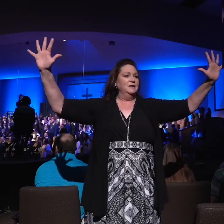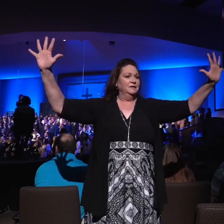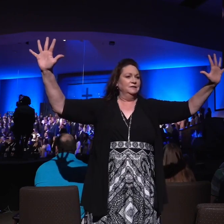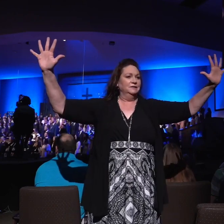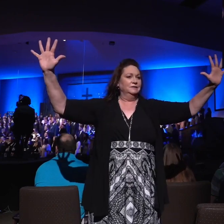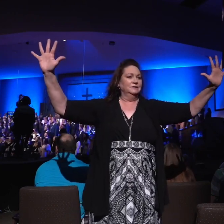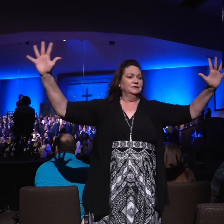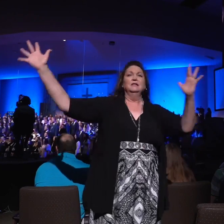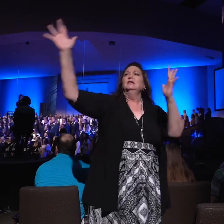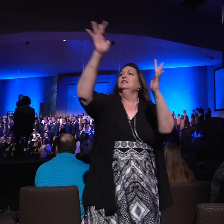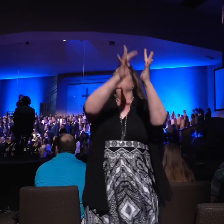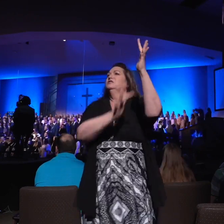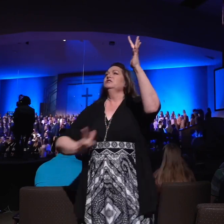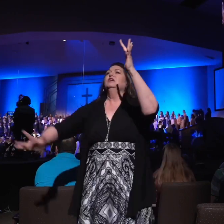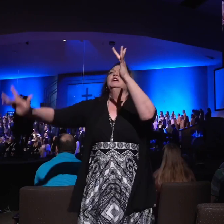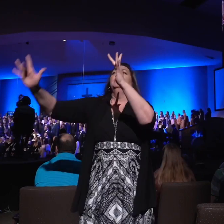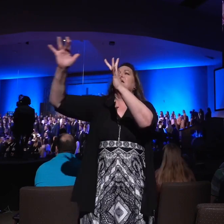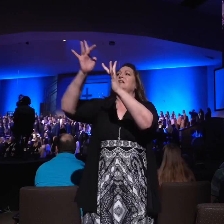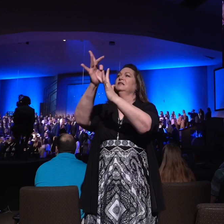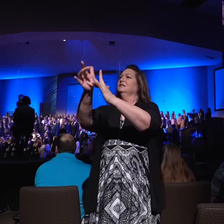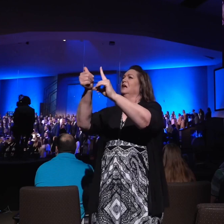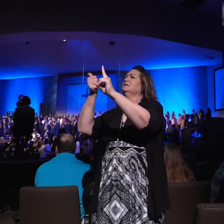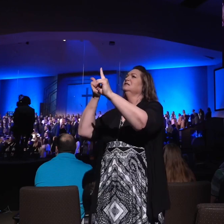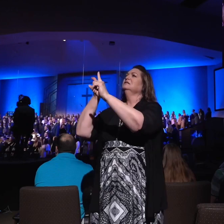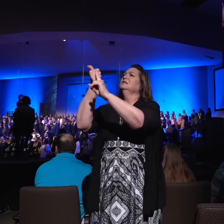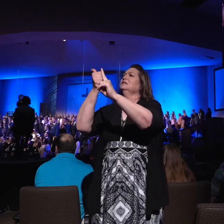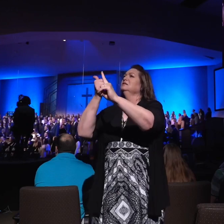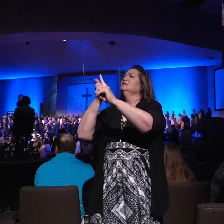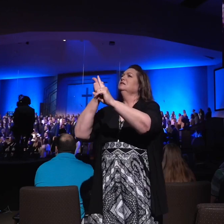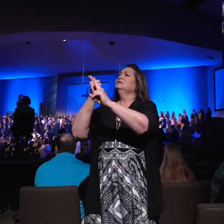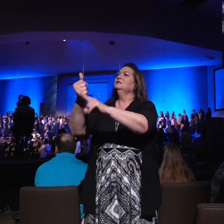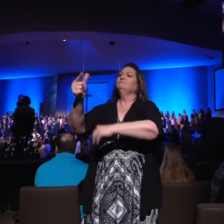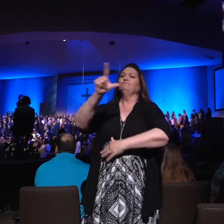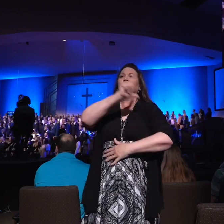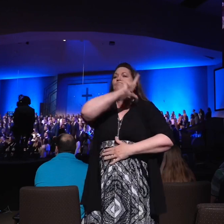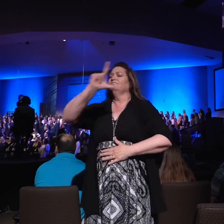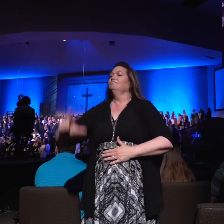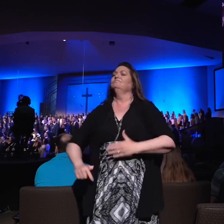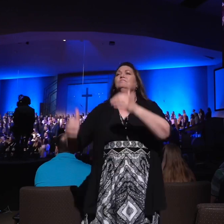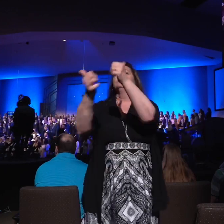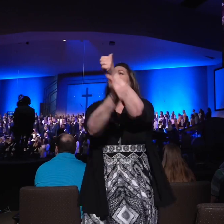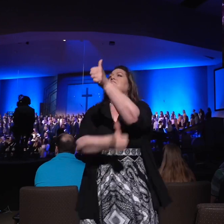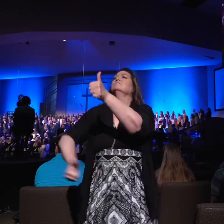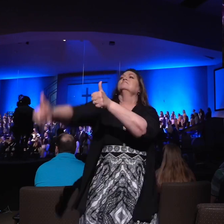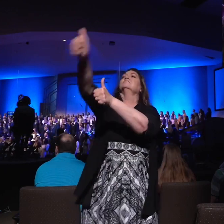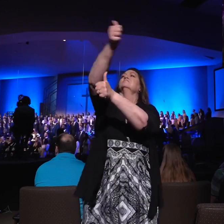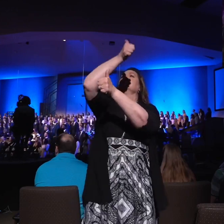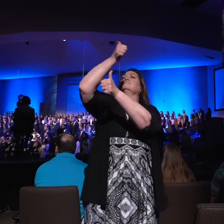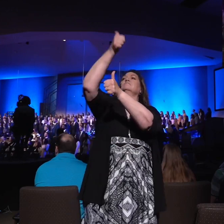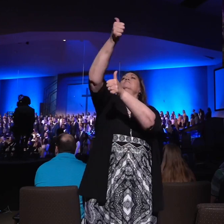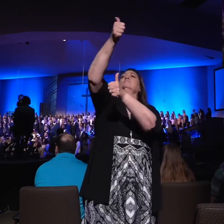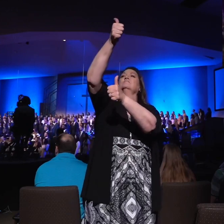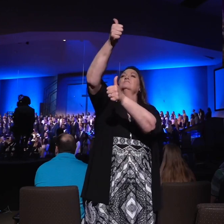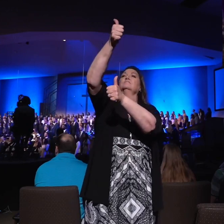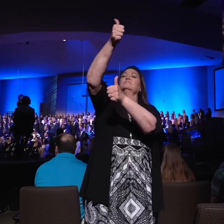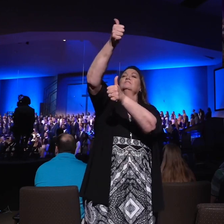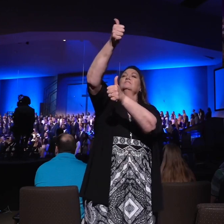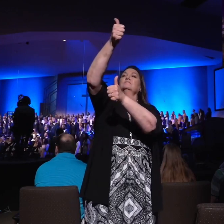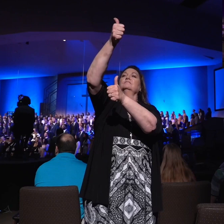It is finished and Jesus is born